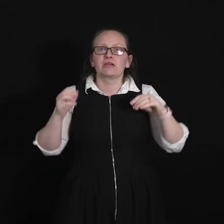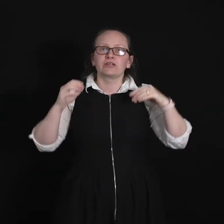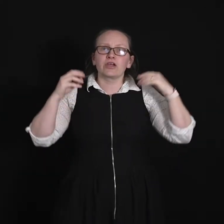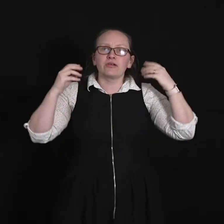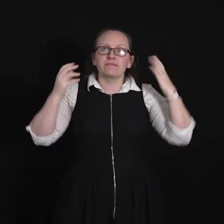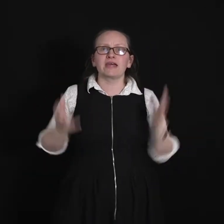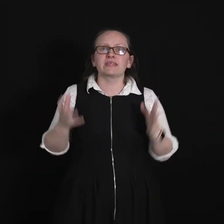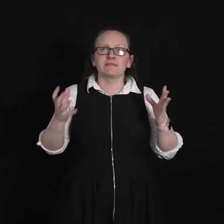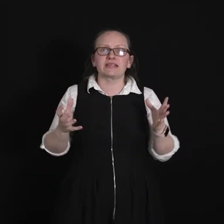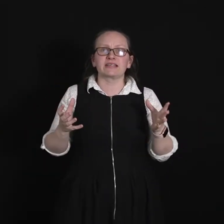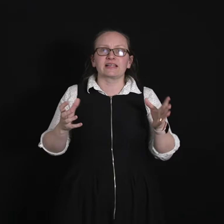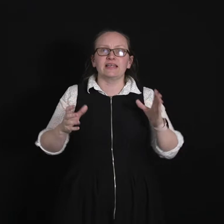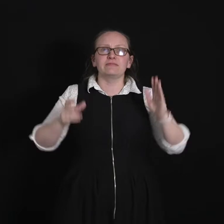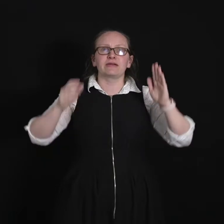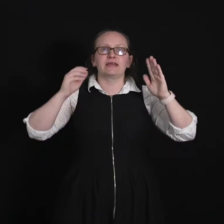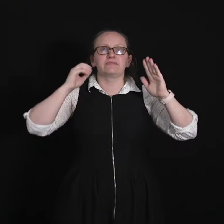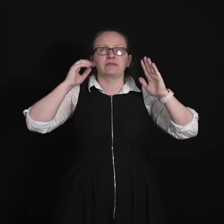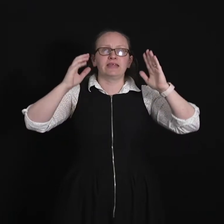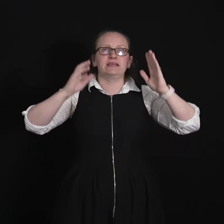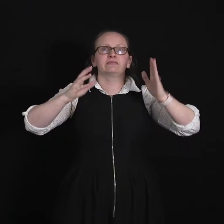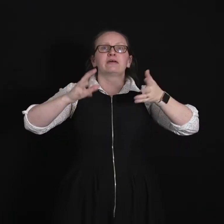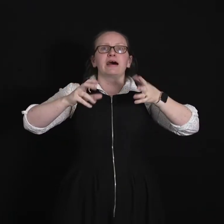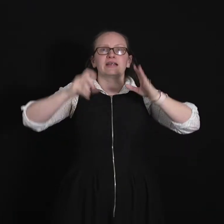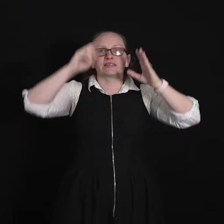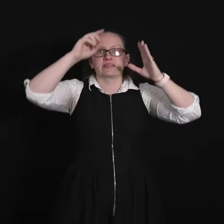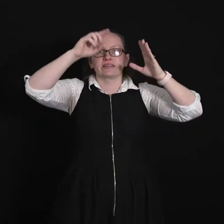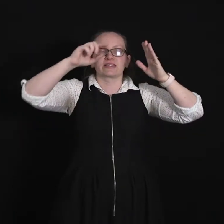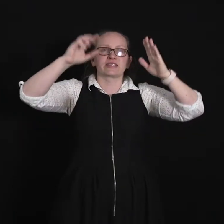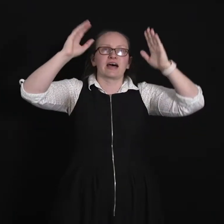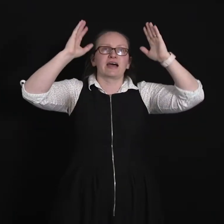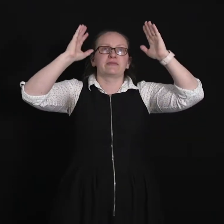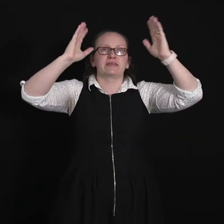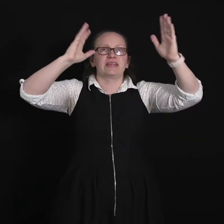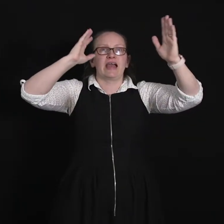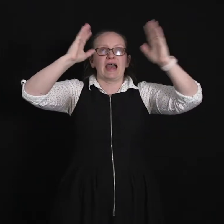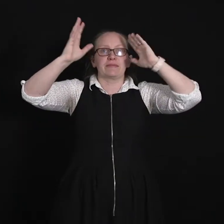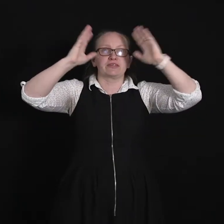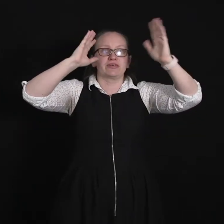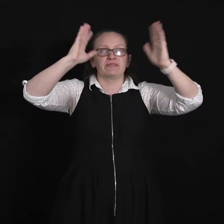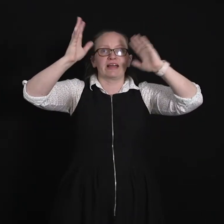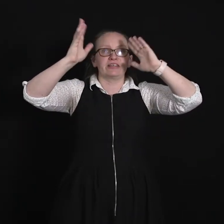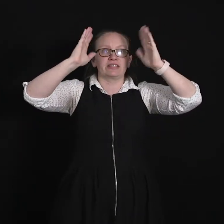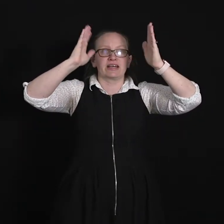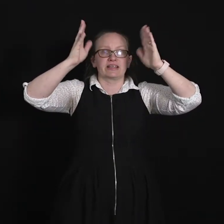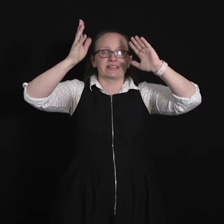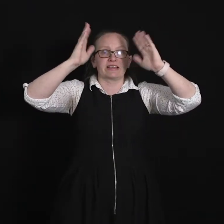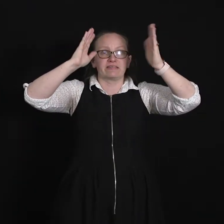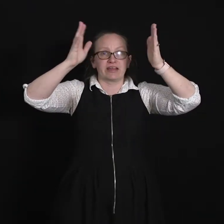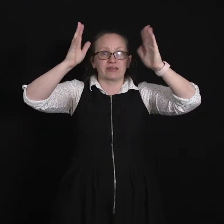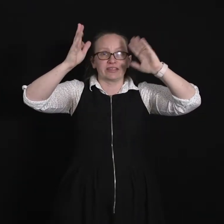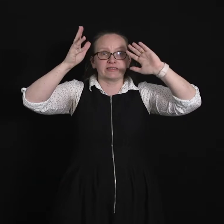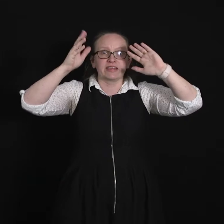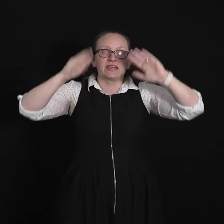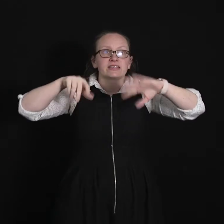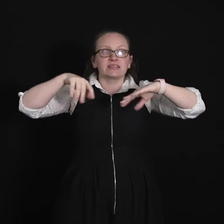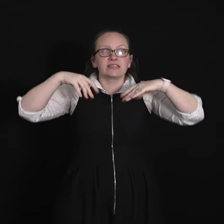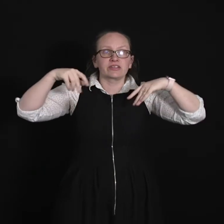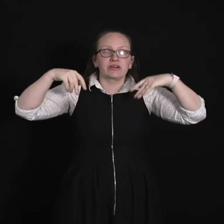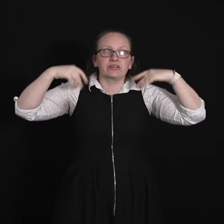So mathematically when we write the Psi with the absolute value signs around it this is called